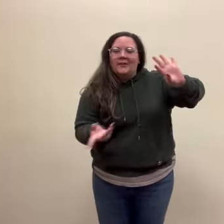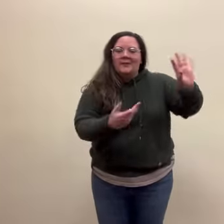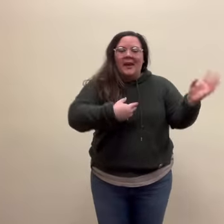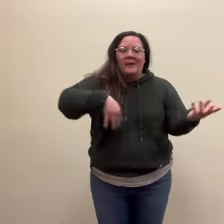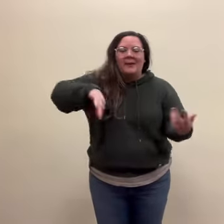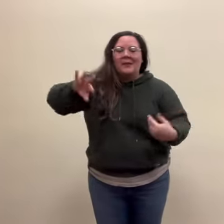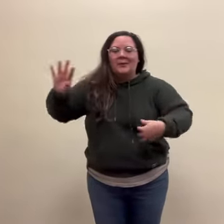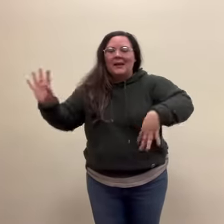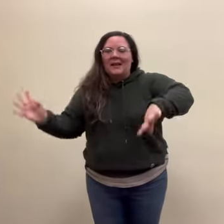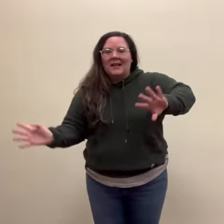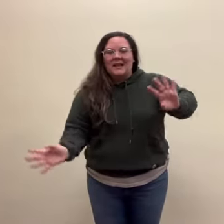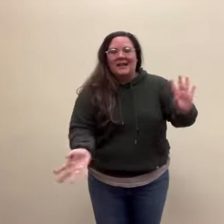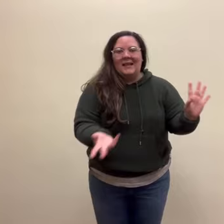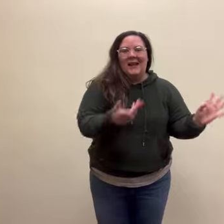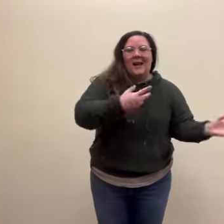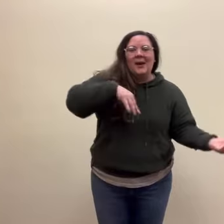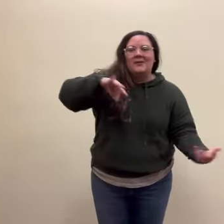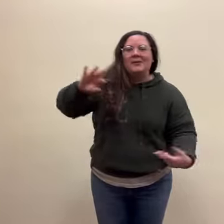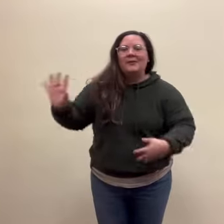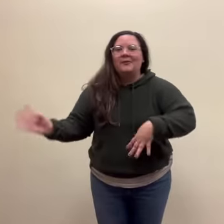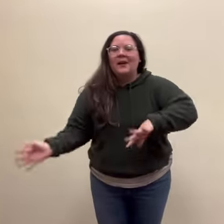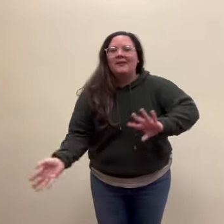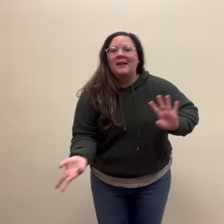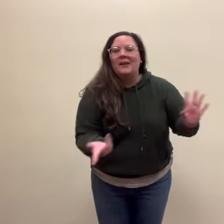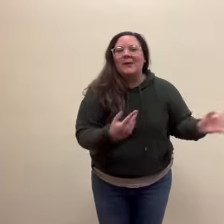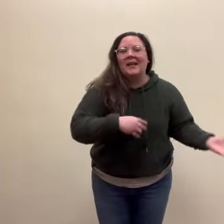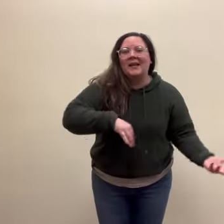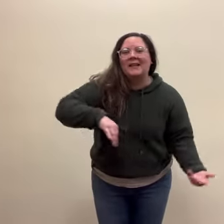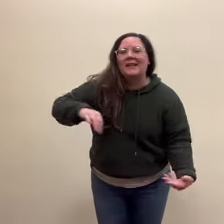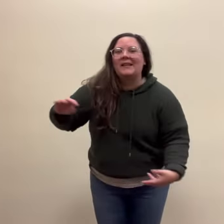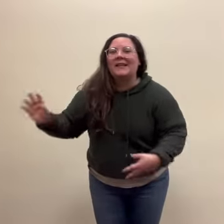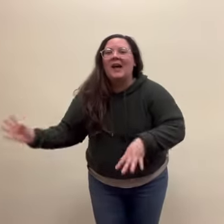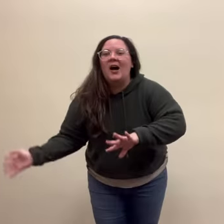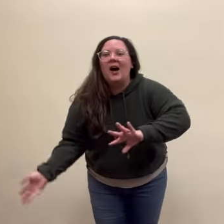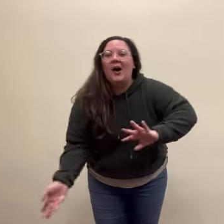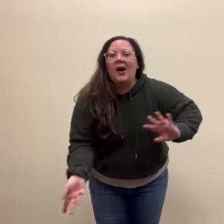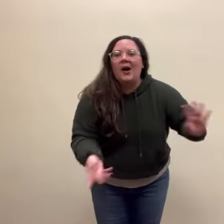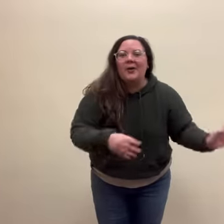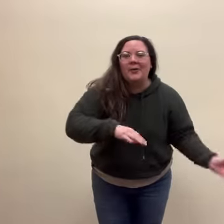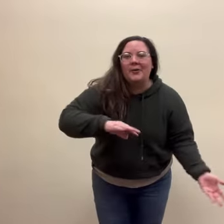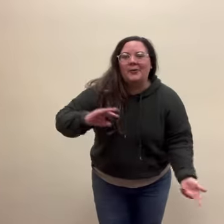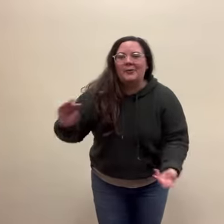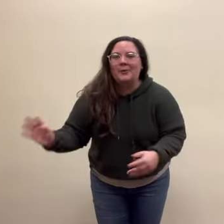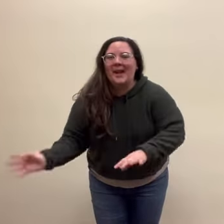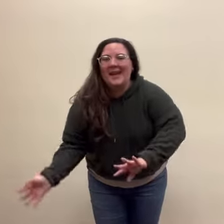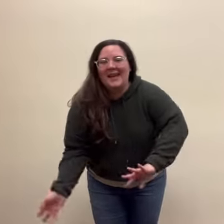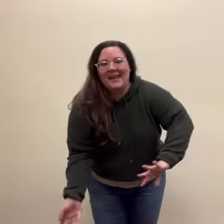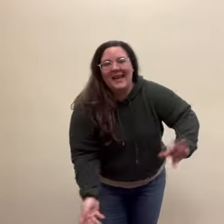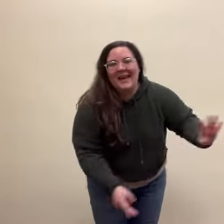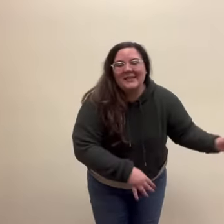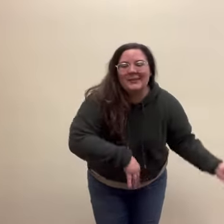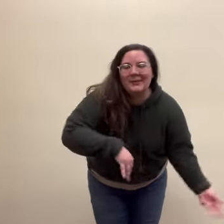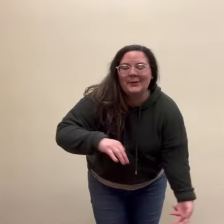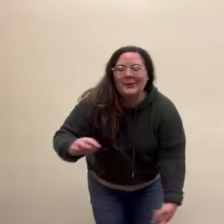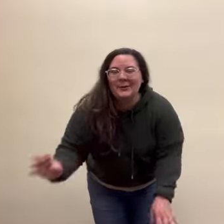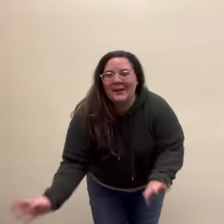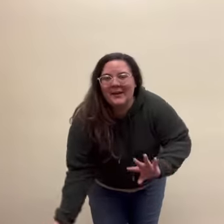very quickly, also very quickly, all the way to the